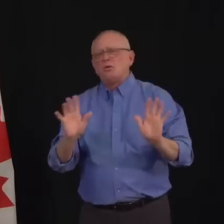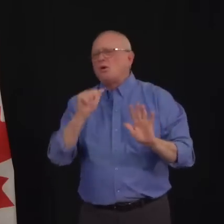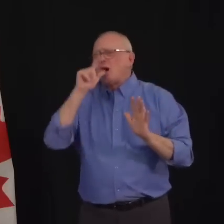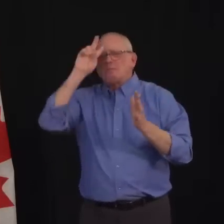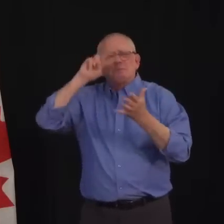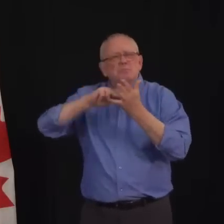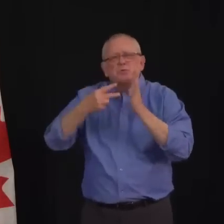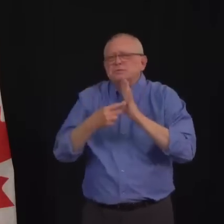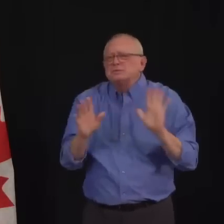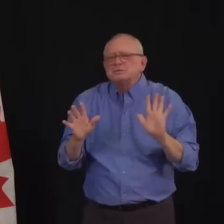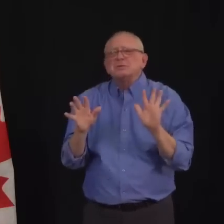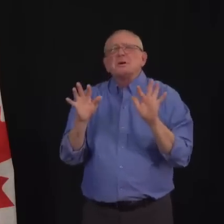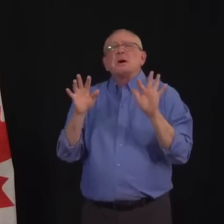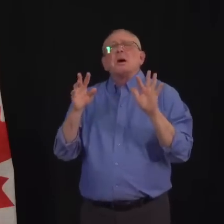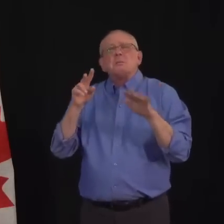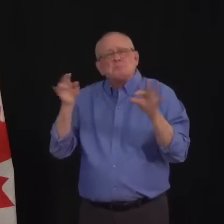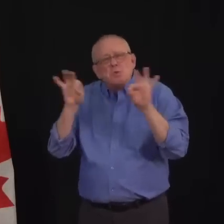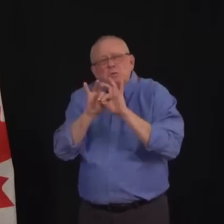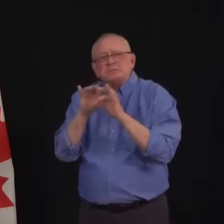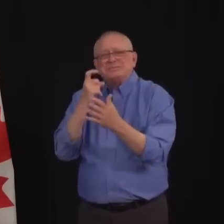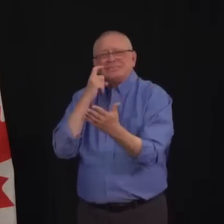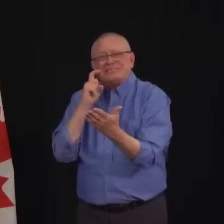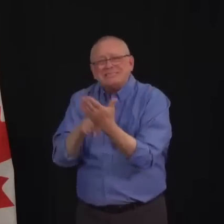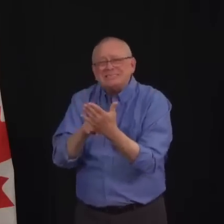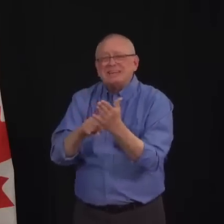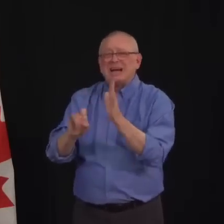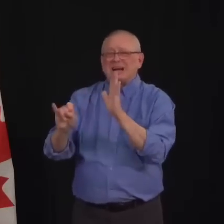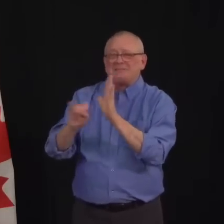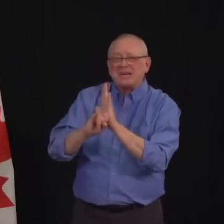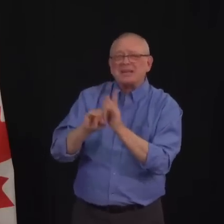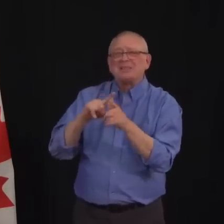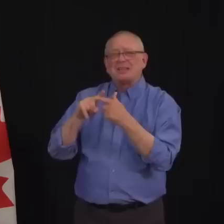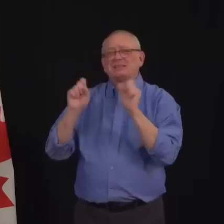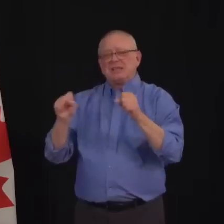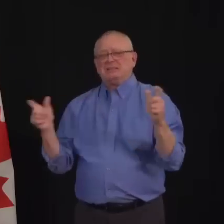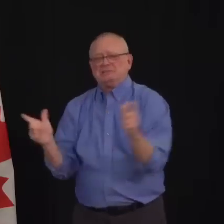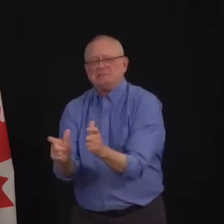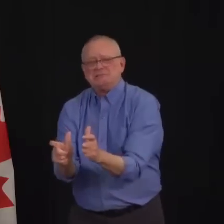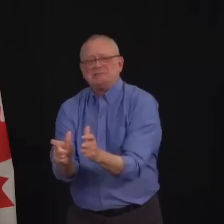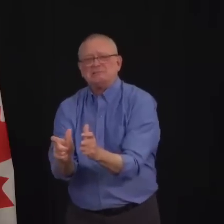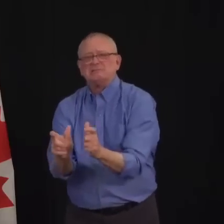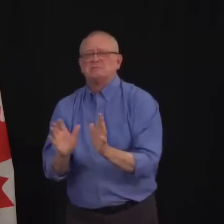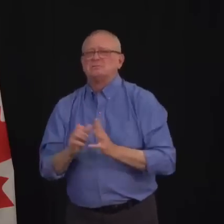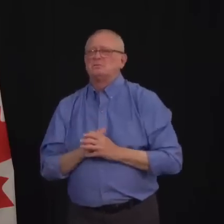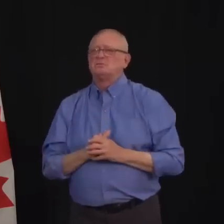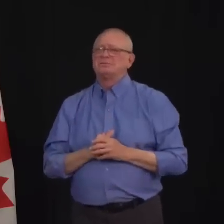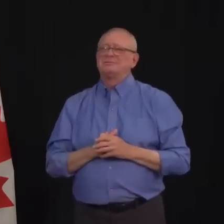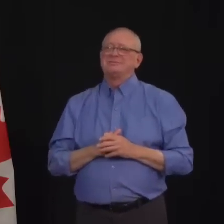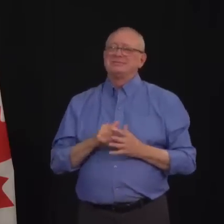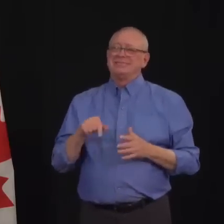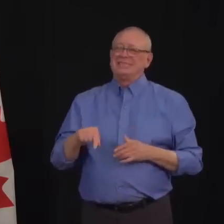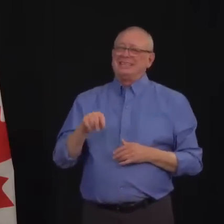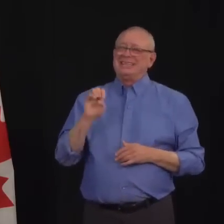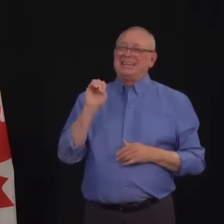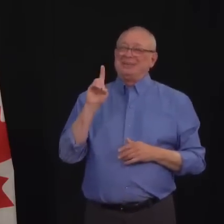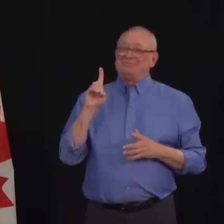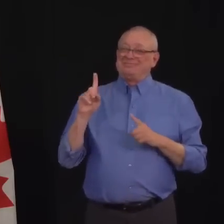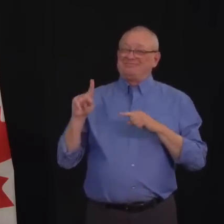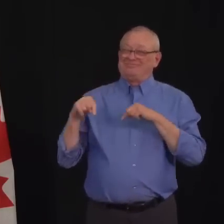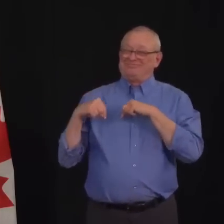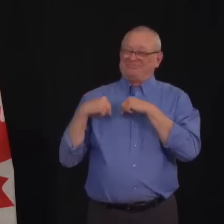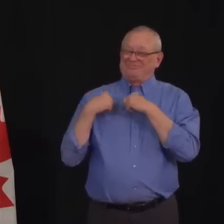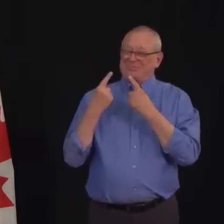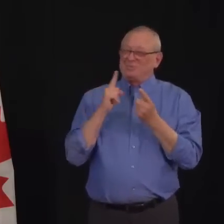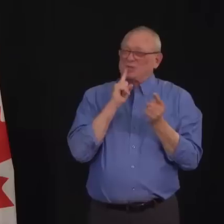around the province, are seeing the low numbers that we had up to a couple of weeks ago combined with our stage one and two